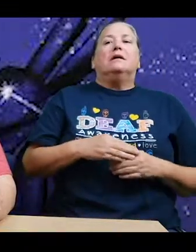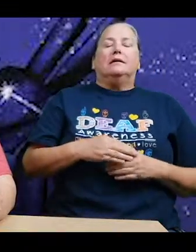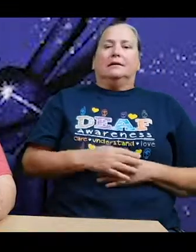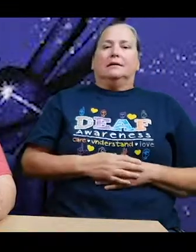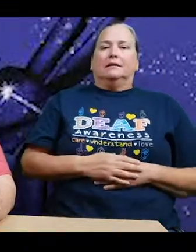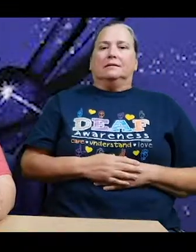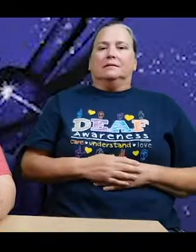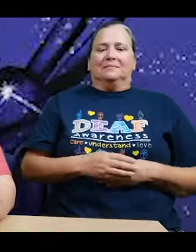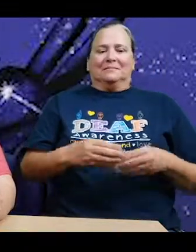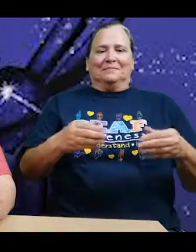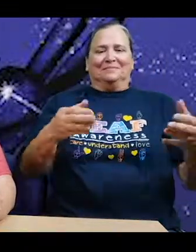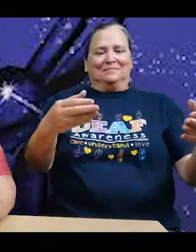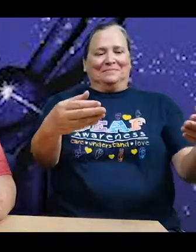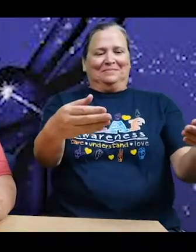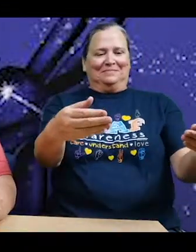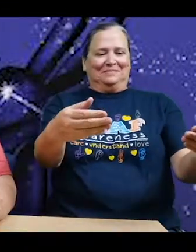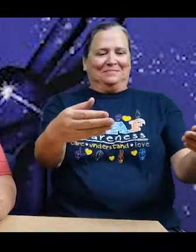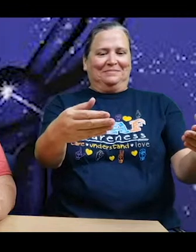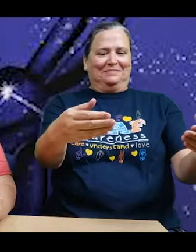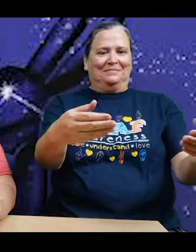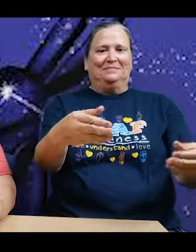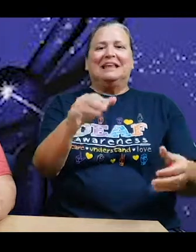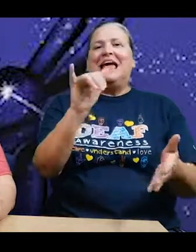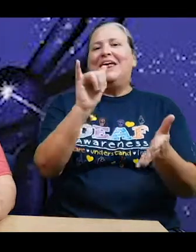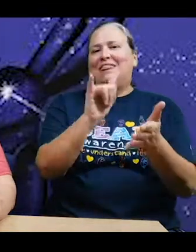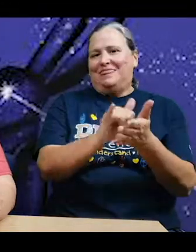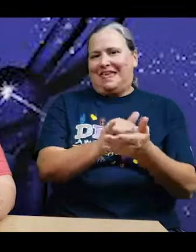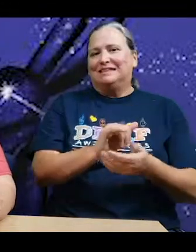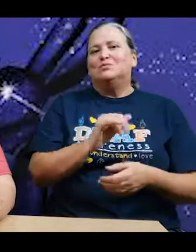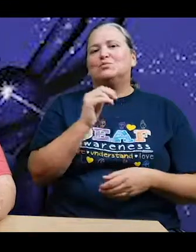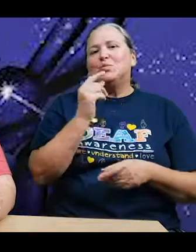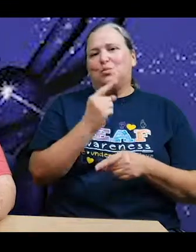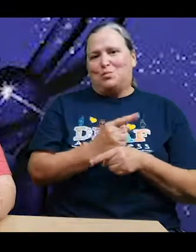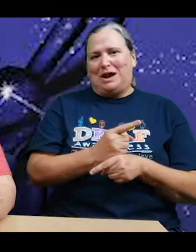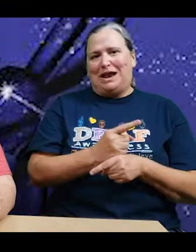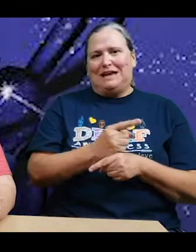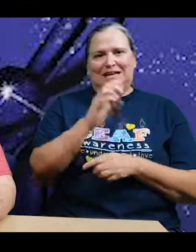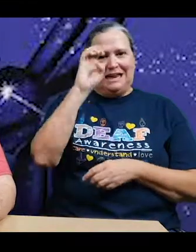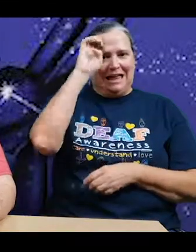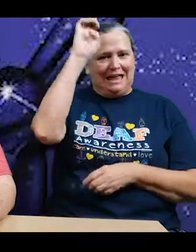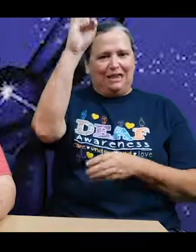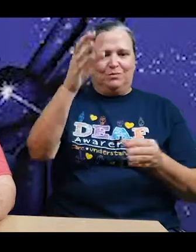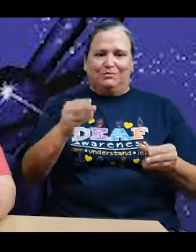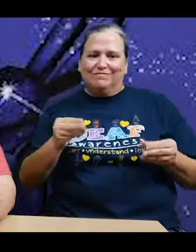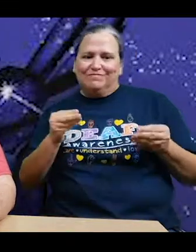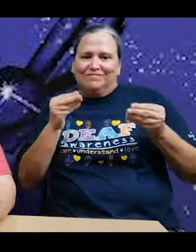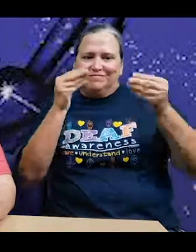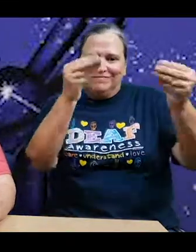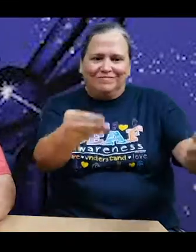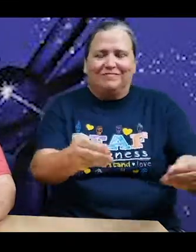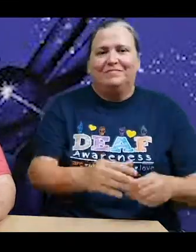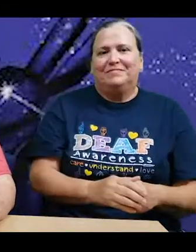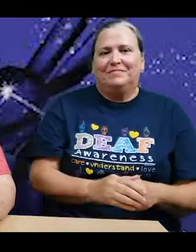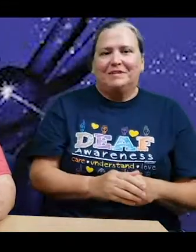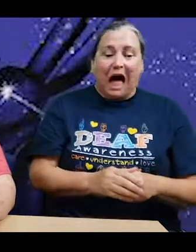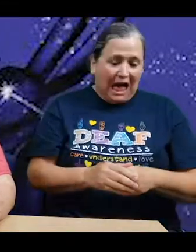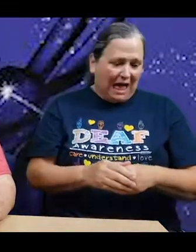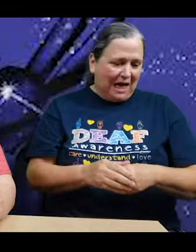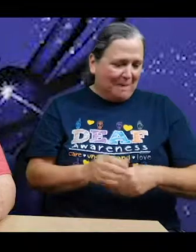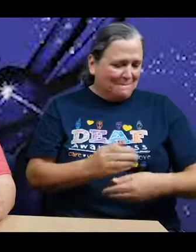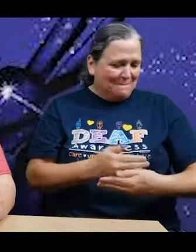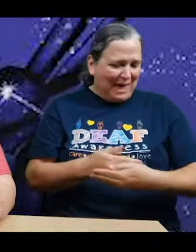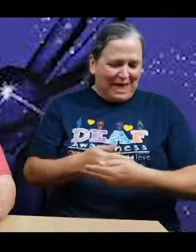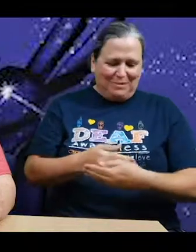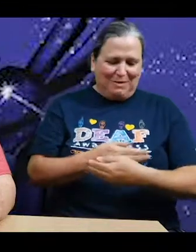herself and held out her arms. That's right, said Bryce. He handed Edward to her. Baby, said Sarah Ruth.